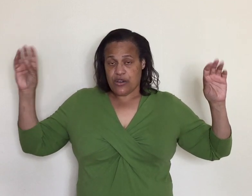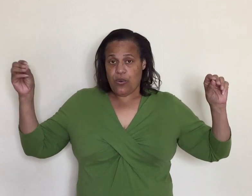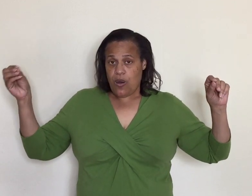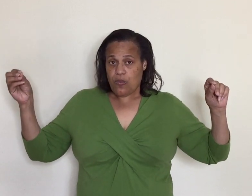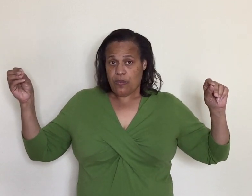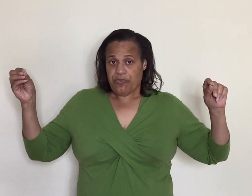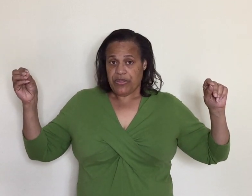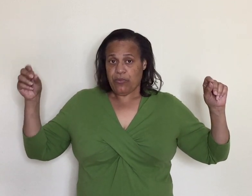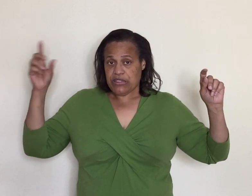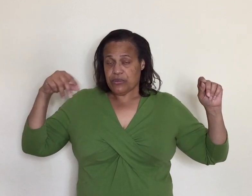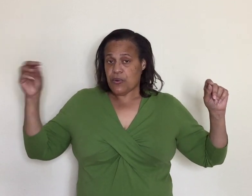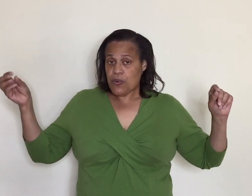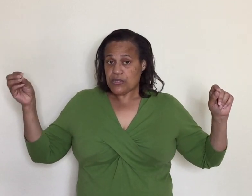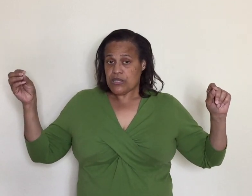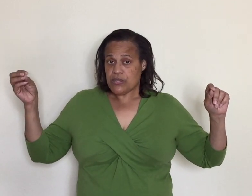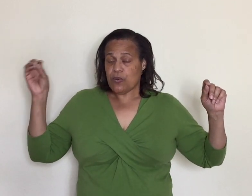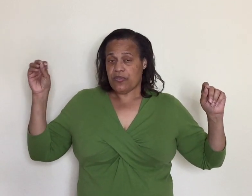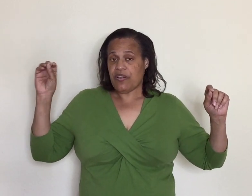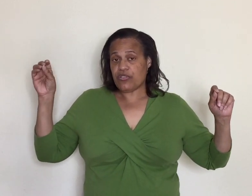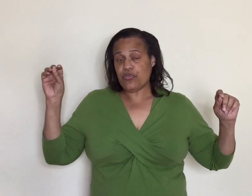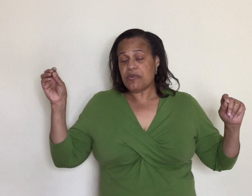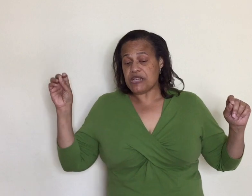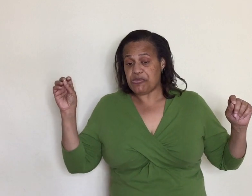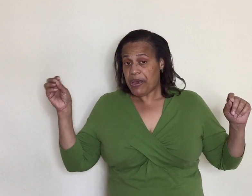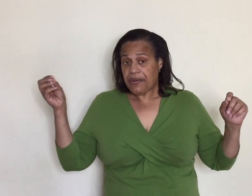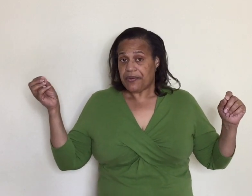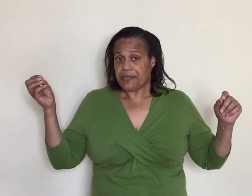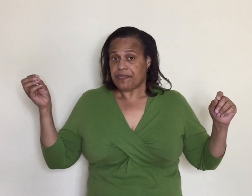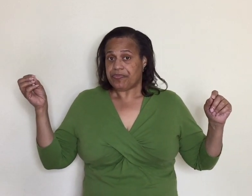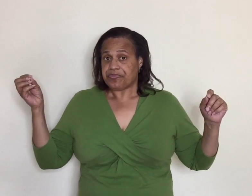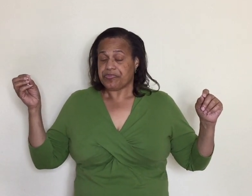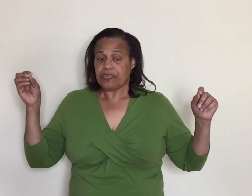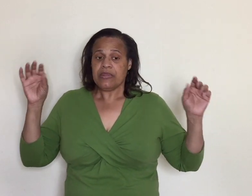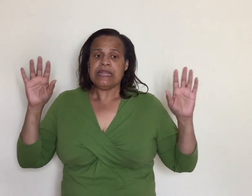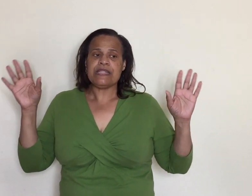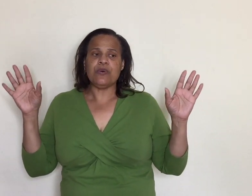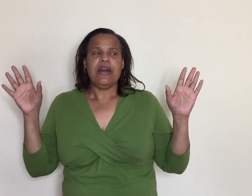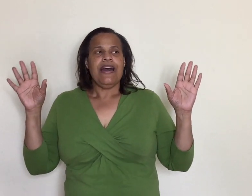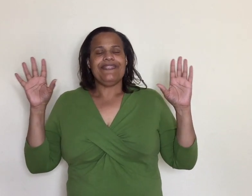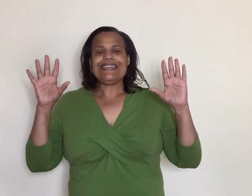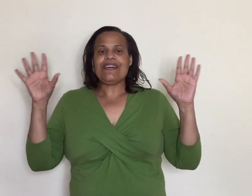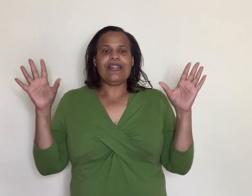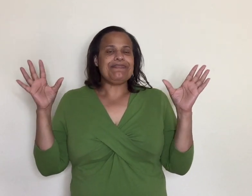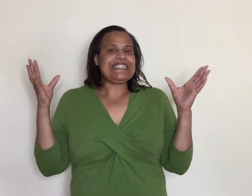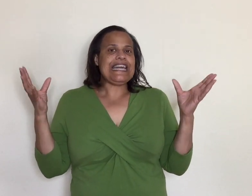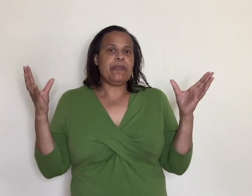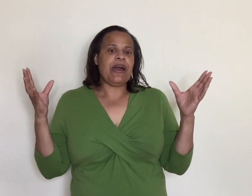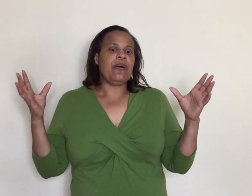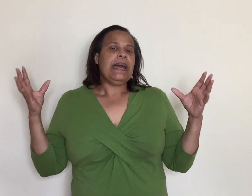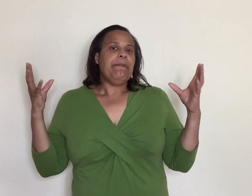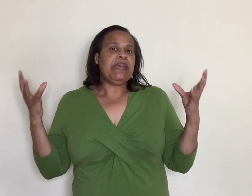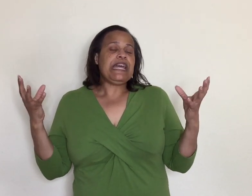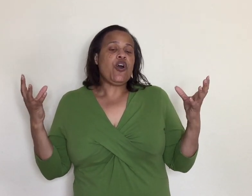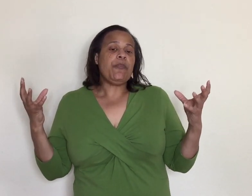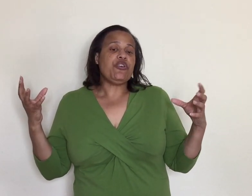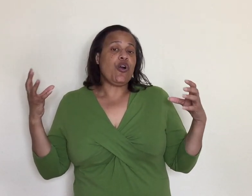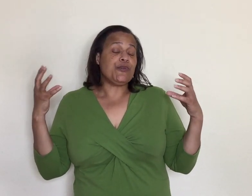to go home that went through the course so they're doing much better so that's all I'm saying about being at home in your own